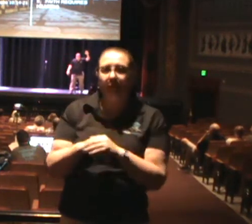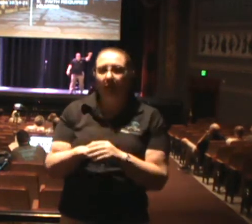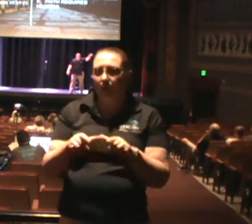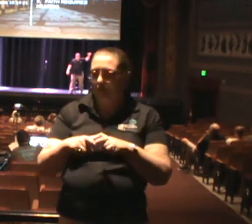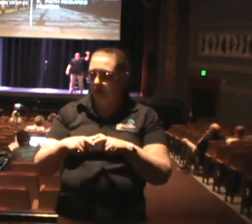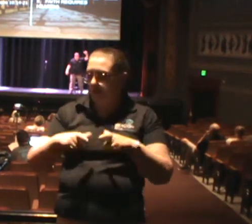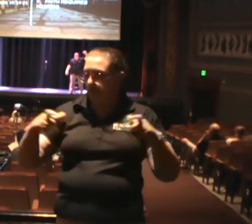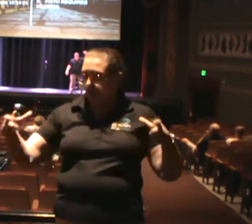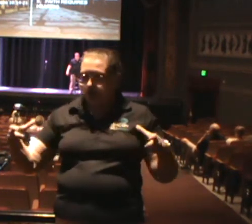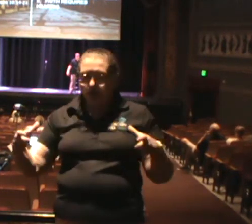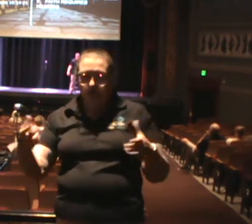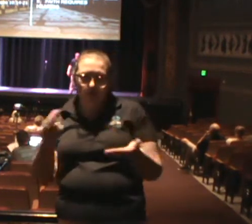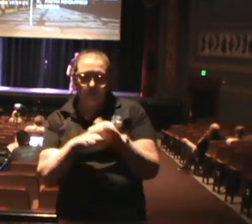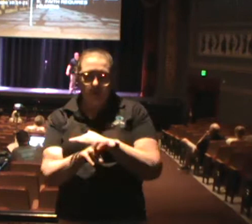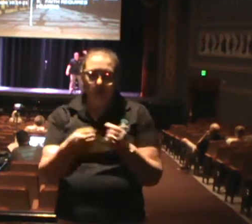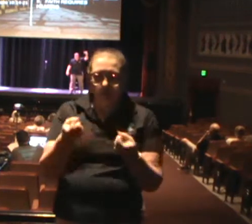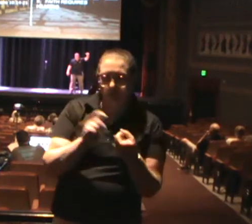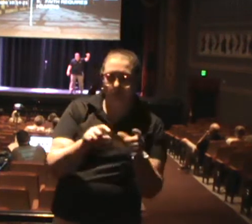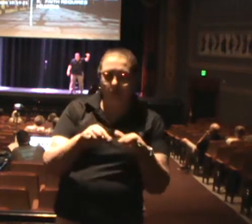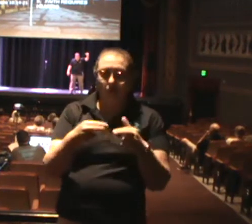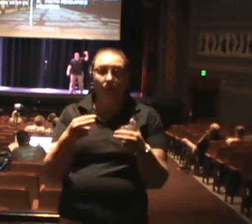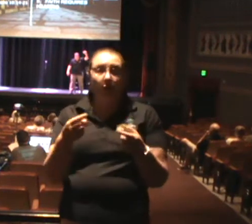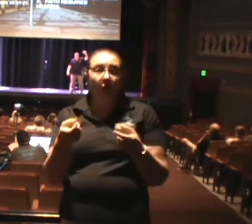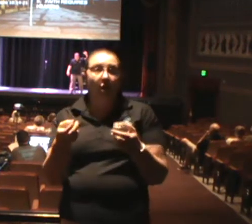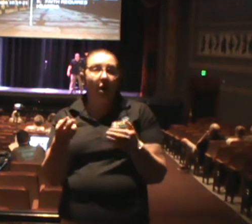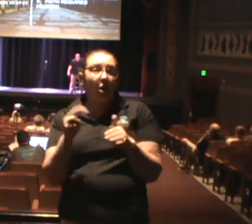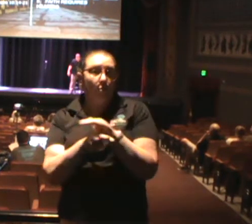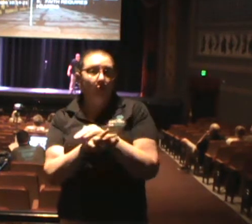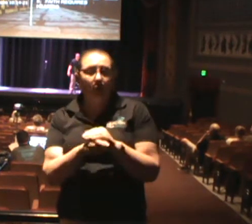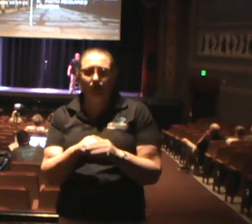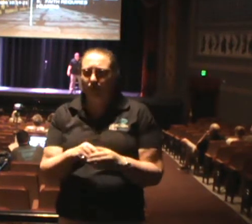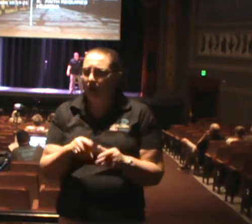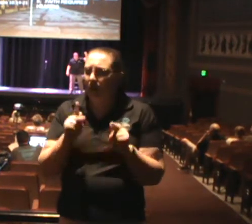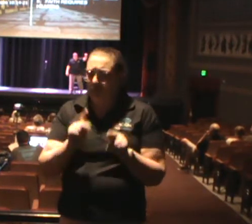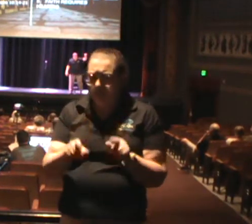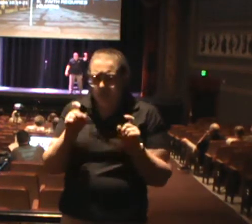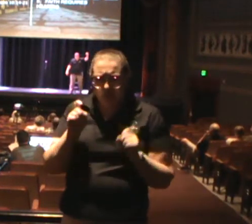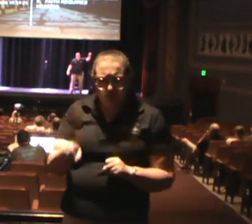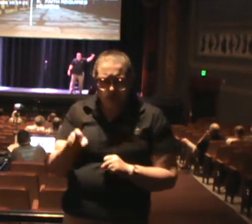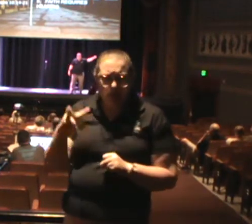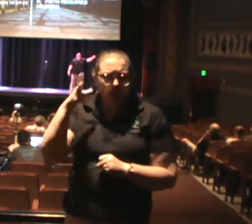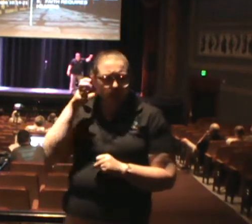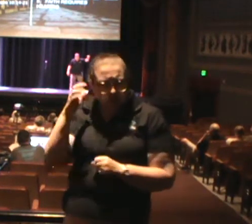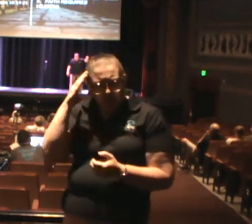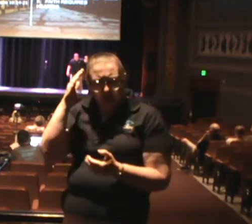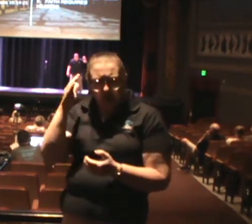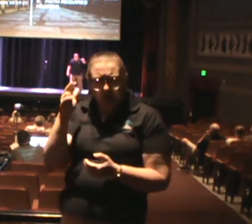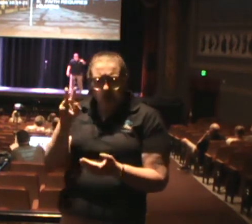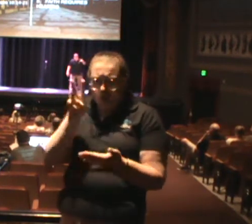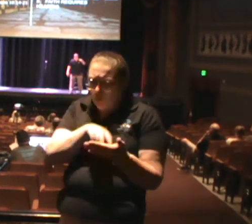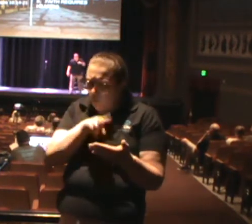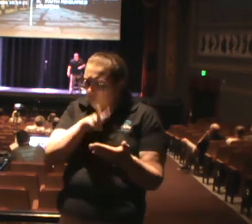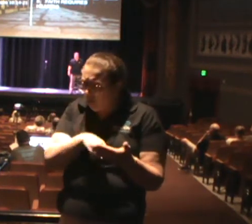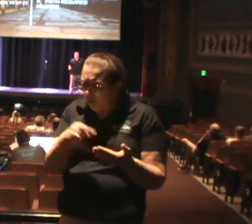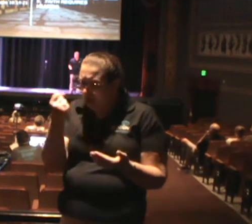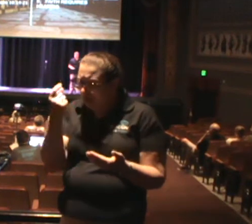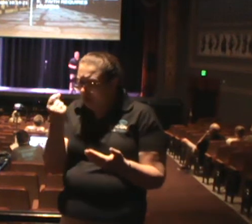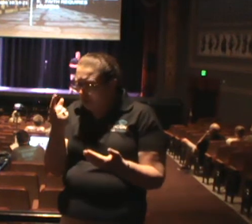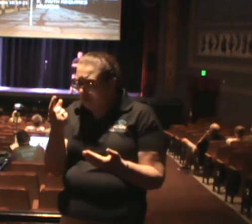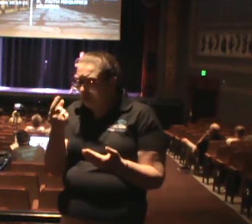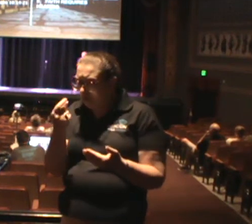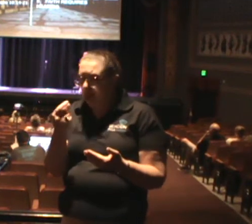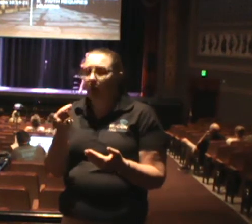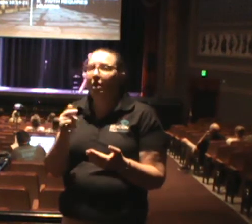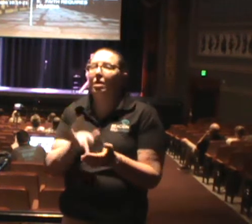God has ordained that people have to hear or read or somehow understand the content of the Word of God in order to be saved.